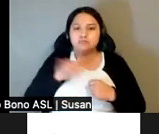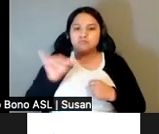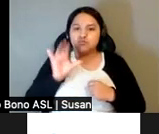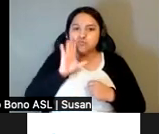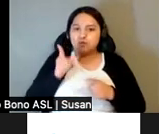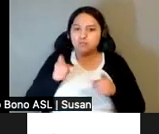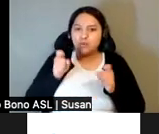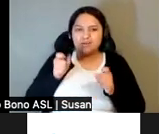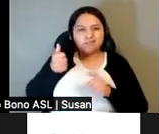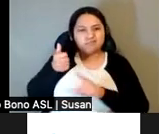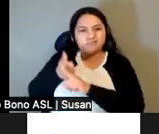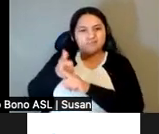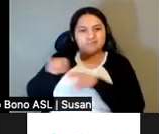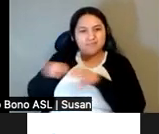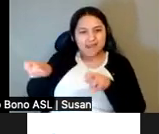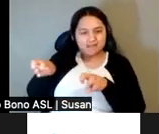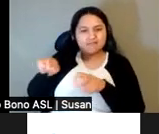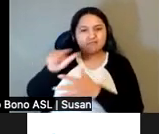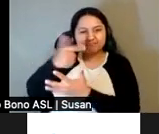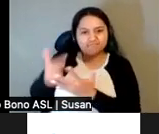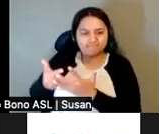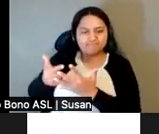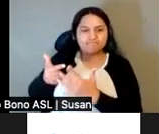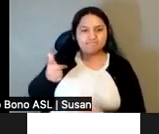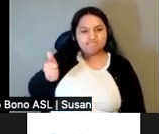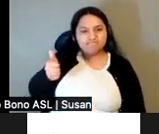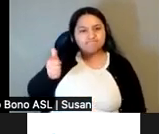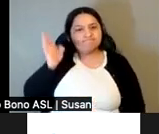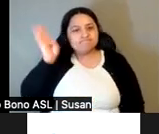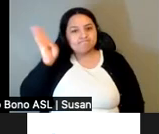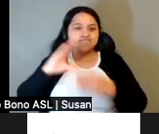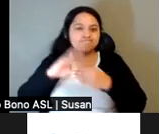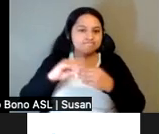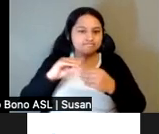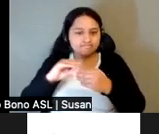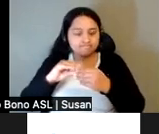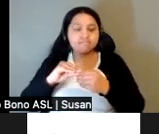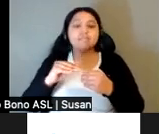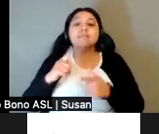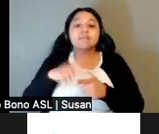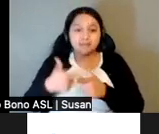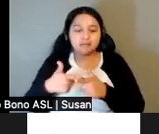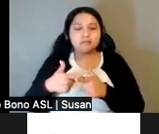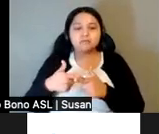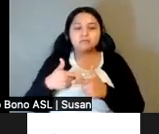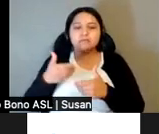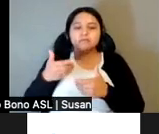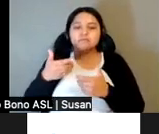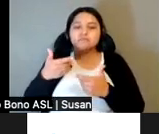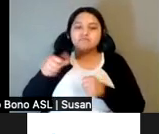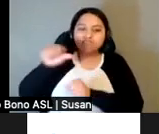our panelists. They will each have a few minutes to present and then have some time to respond to one another,